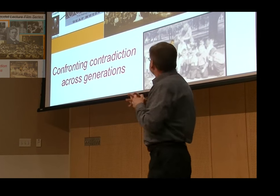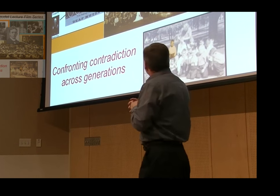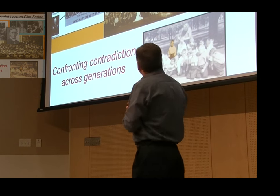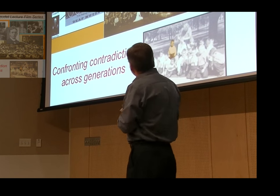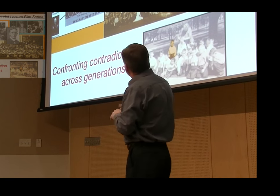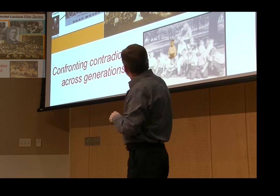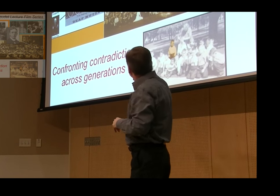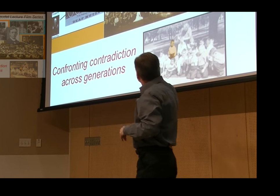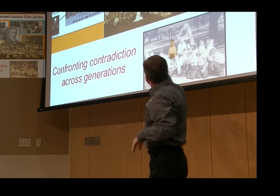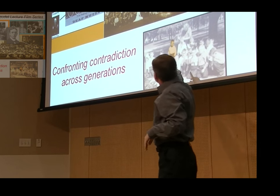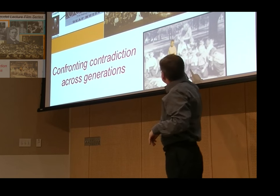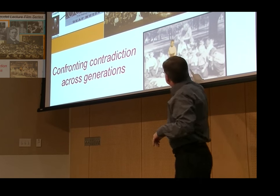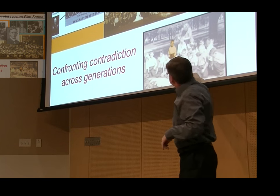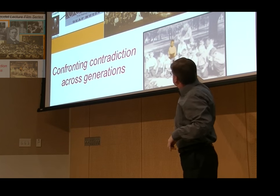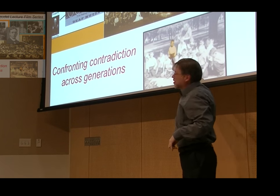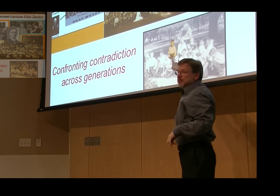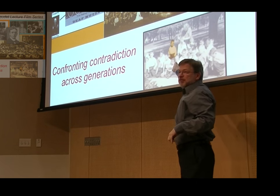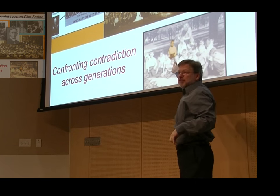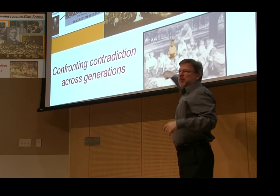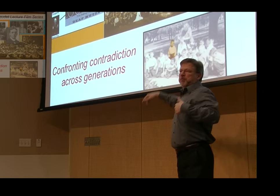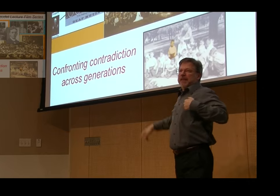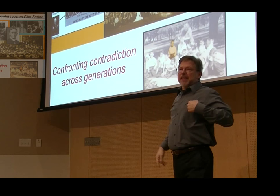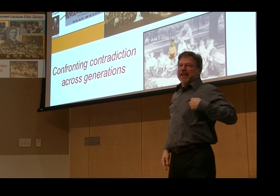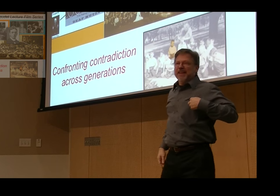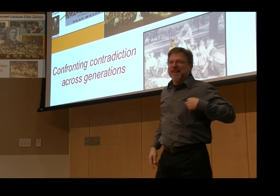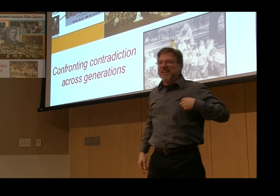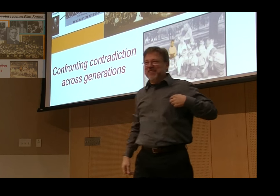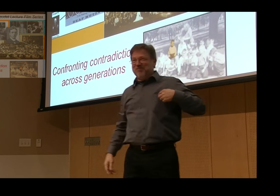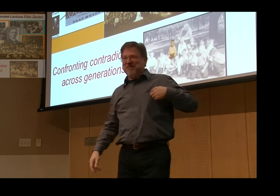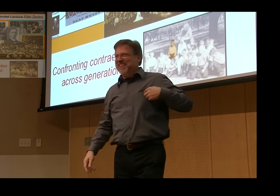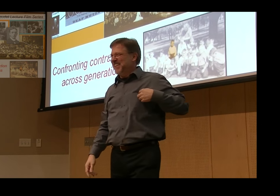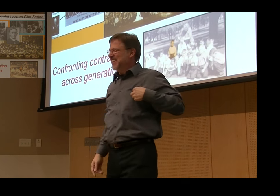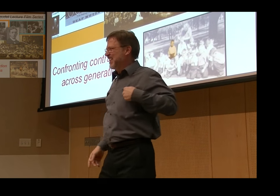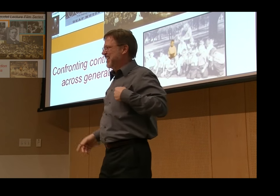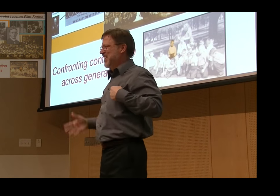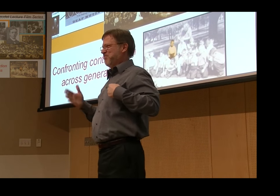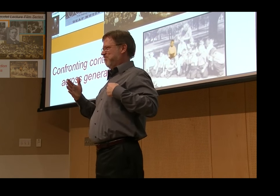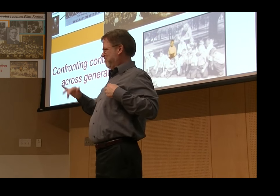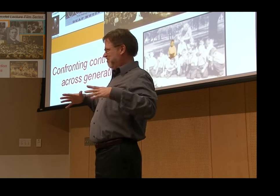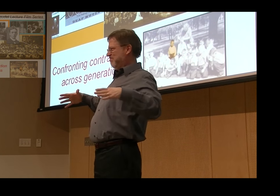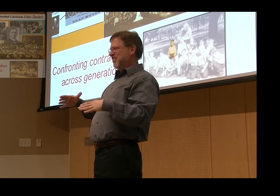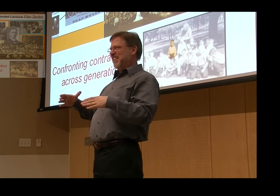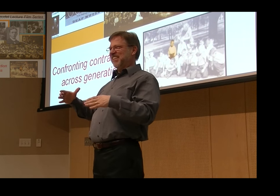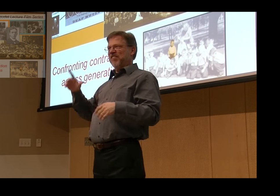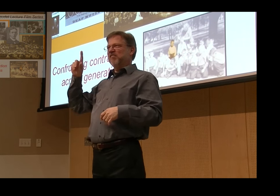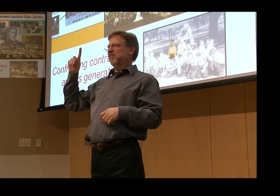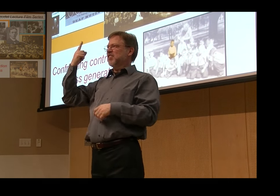whether or not there were signs that were different for the same concept. That's me. If you see the person highlighted in the lower